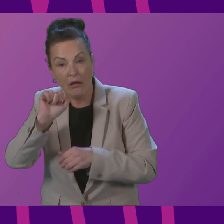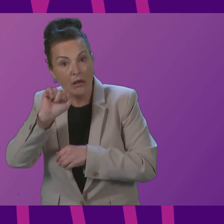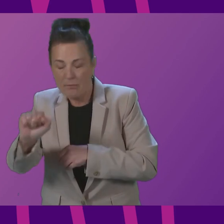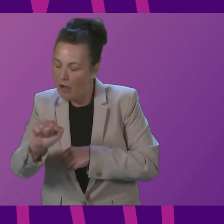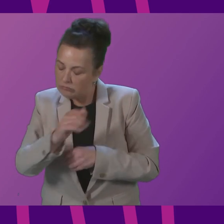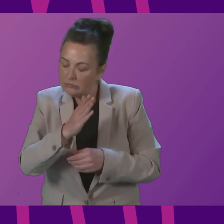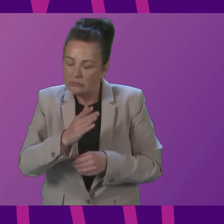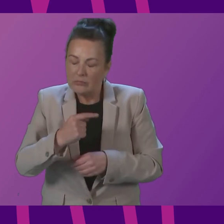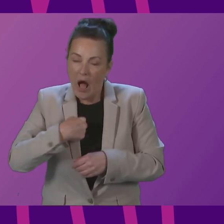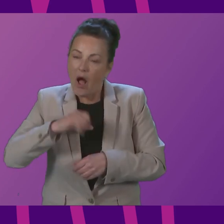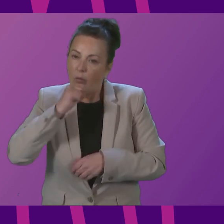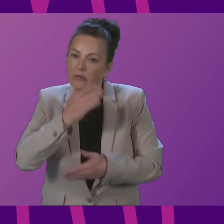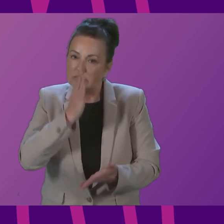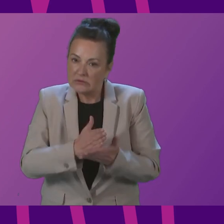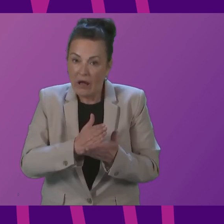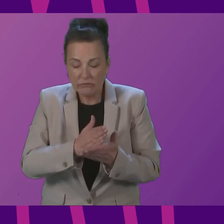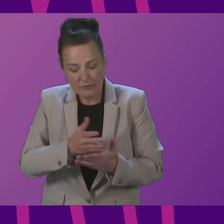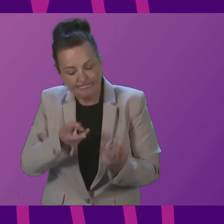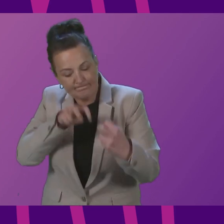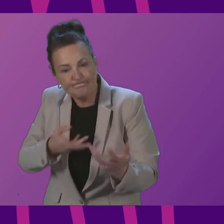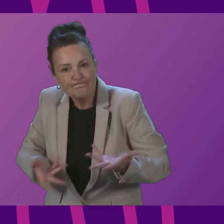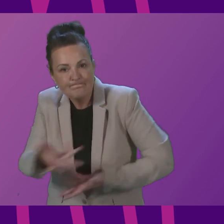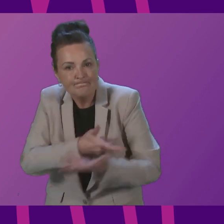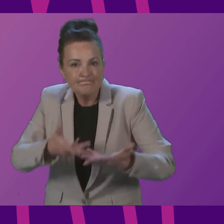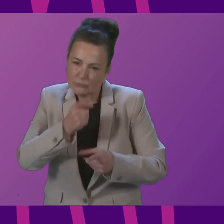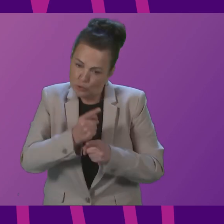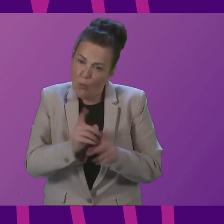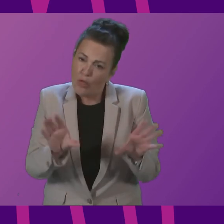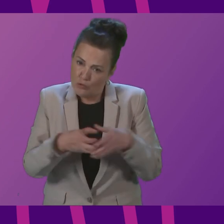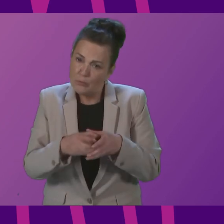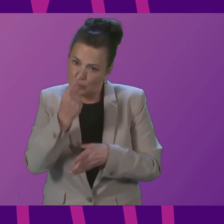but I will happily see the group and I will do that as soon as I possibly can do